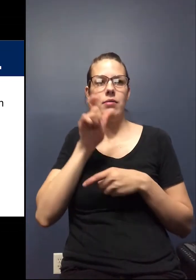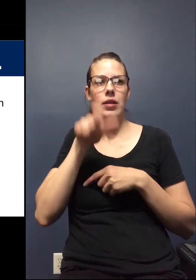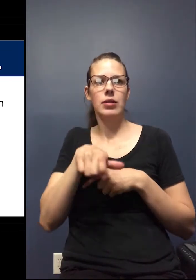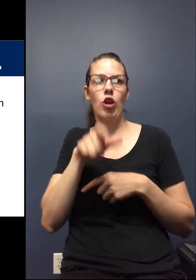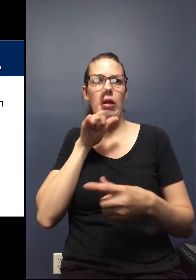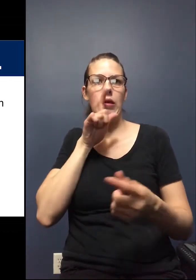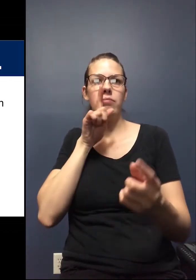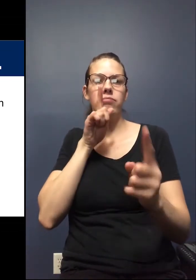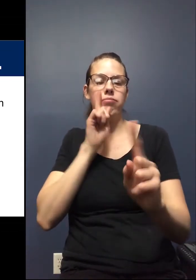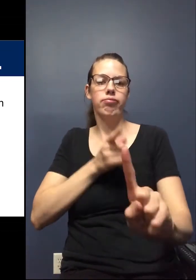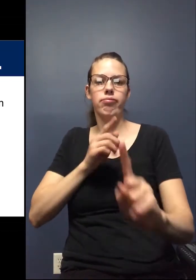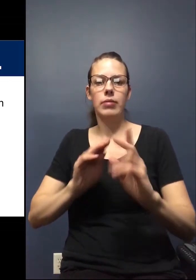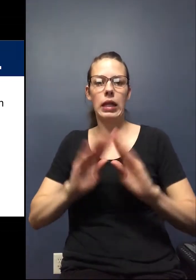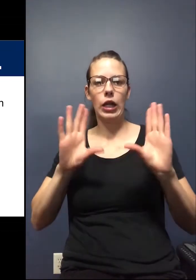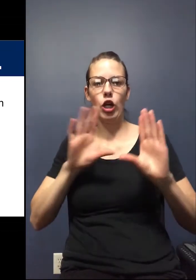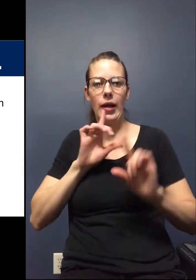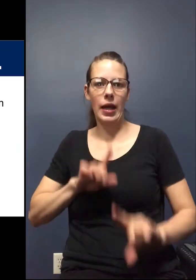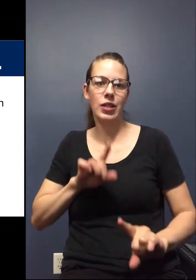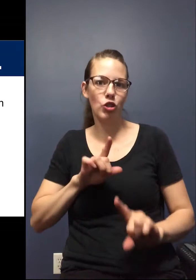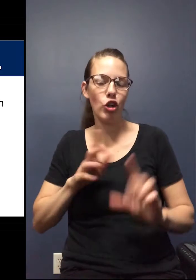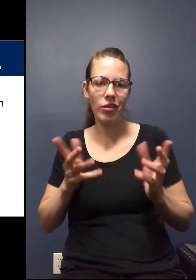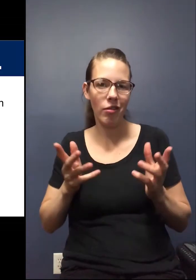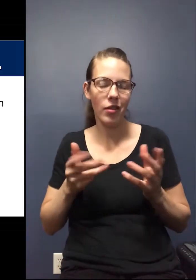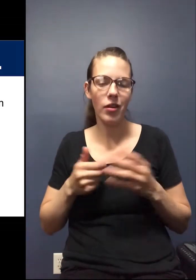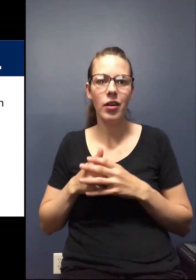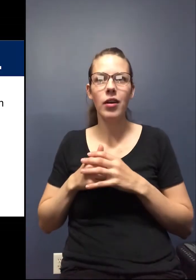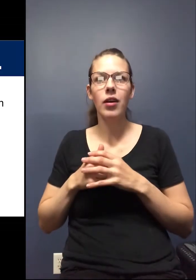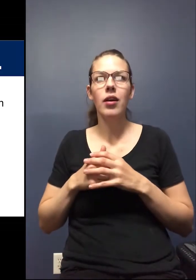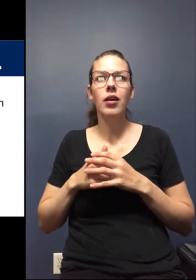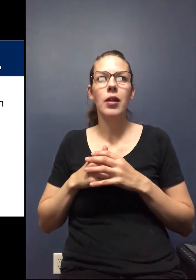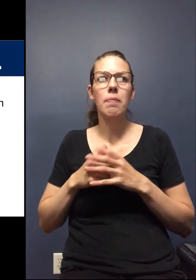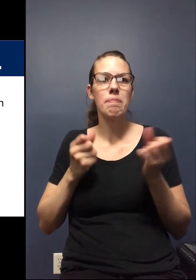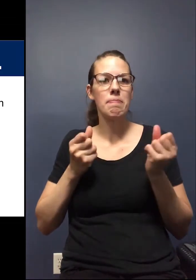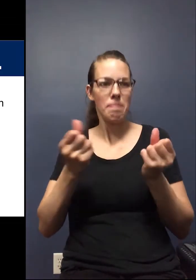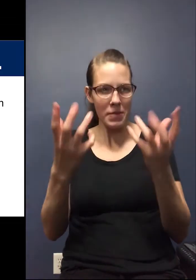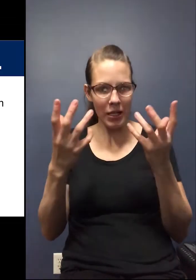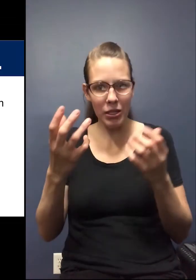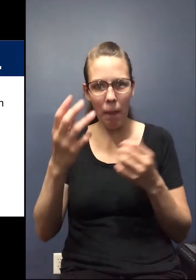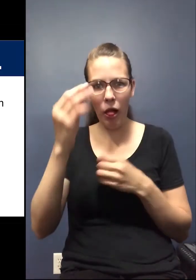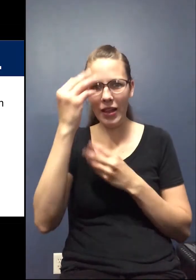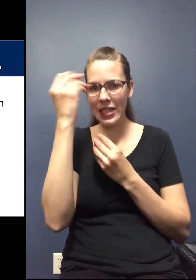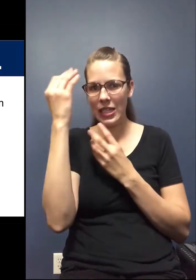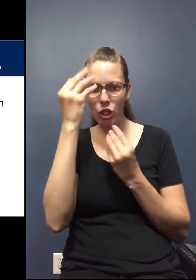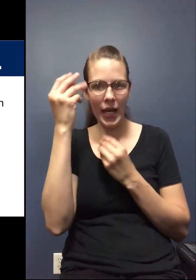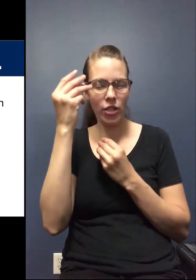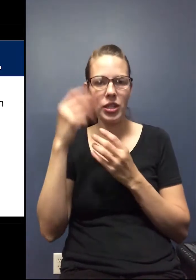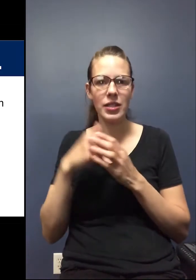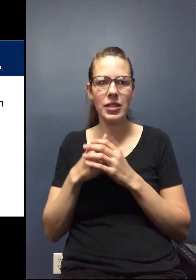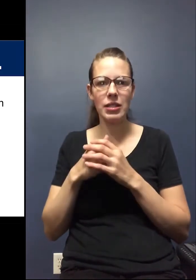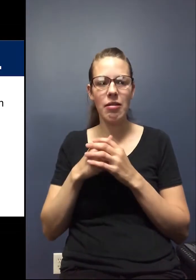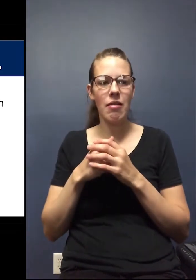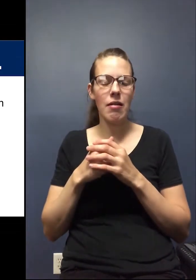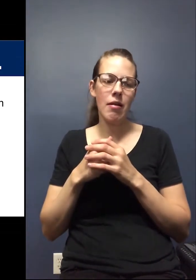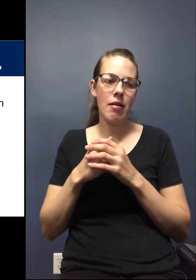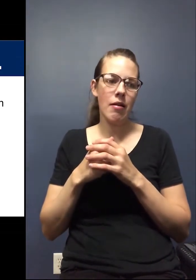a simple answer to this question, right? There's really multiple considerations for